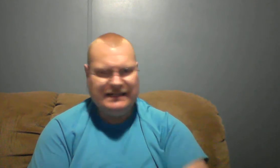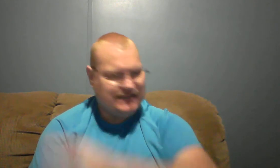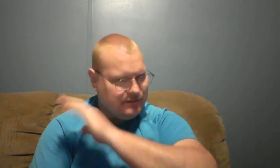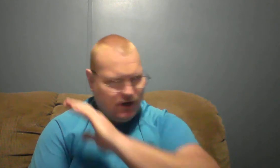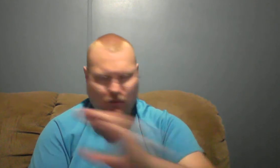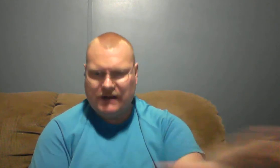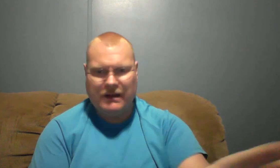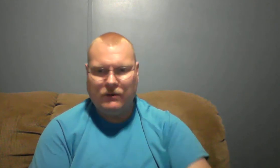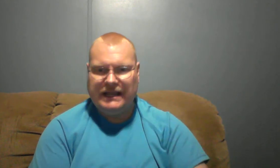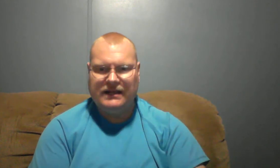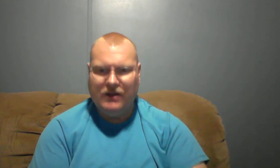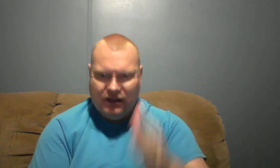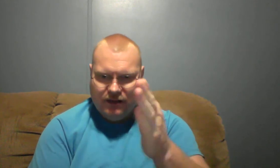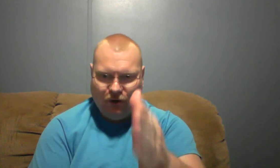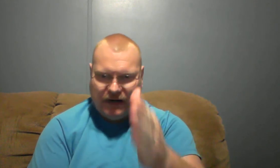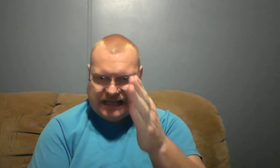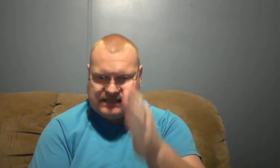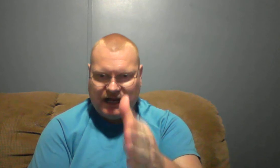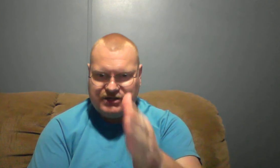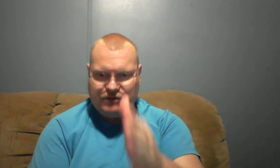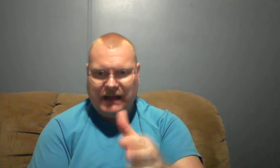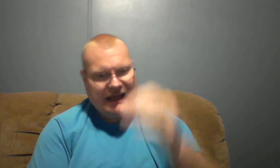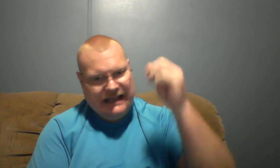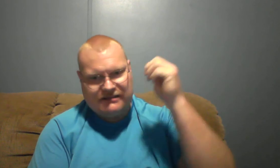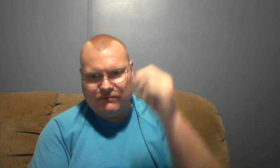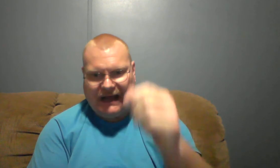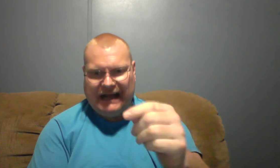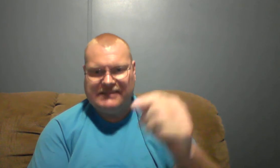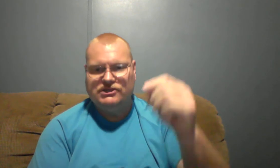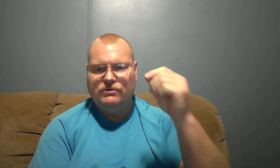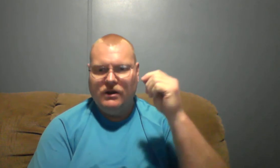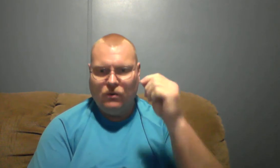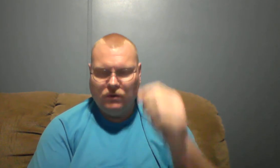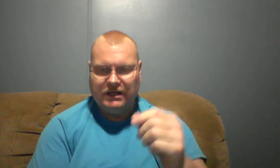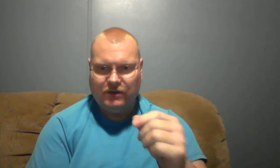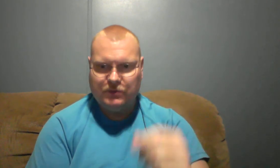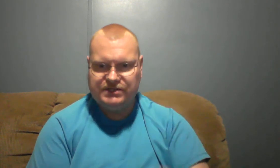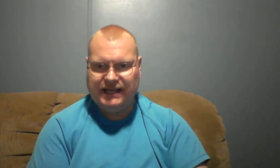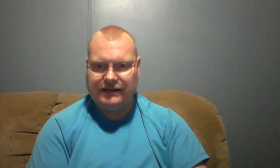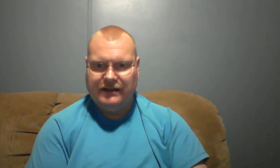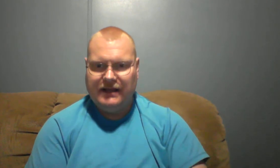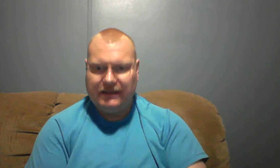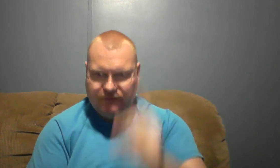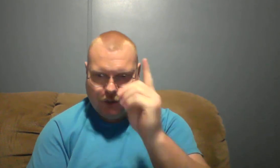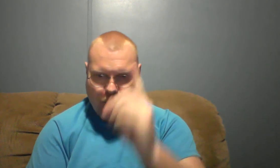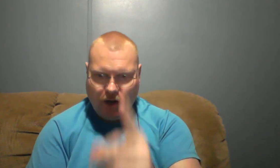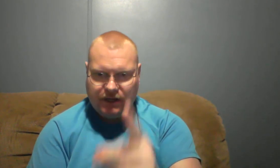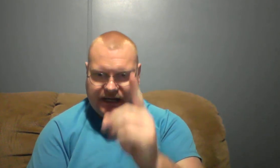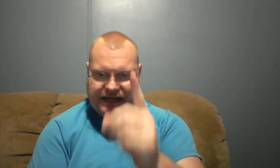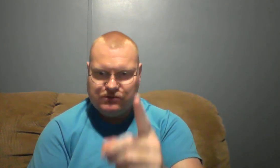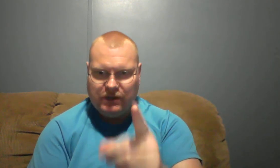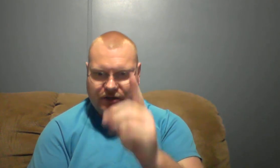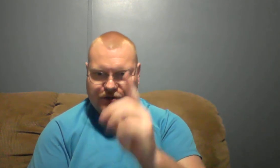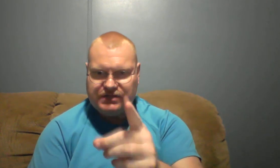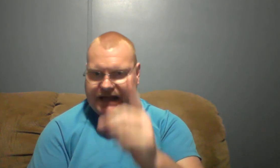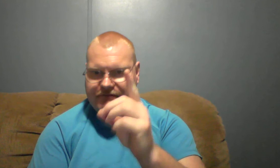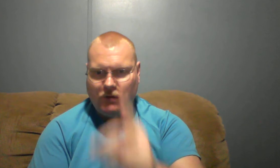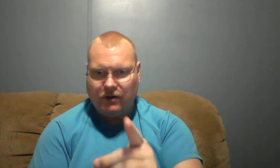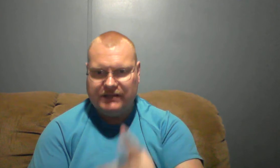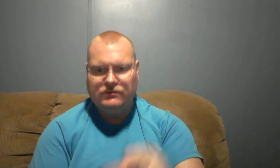him don't worry about what he can do lord has got your back he is behind you 100% if you're walking in his will you're saved and walking in his will